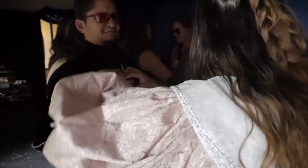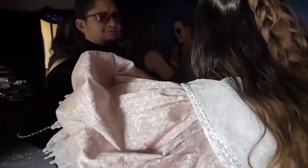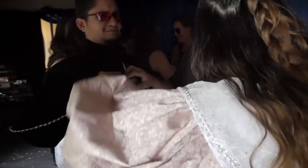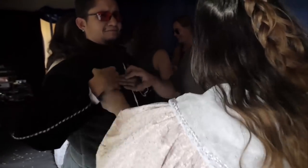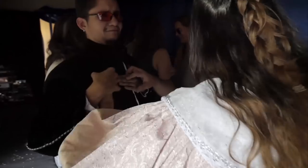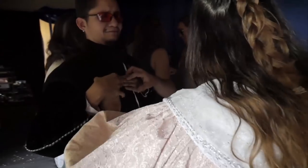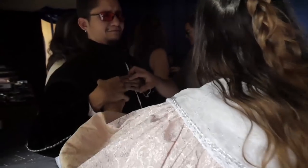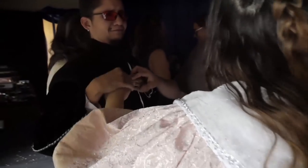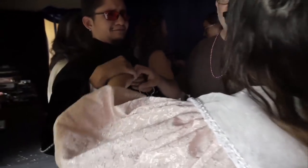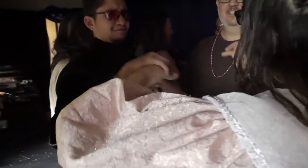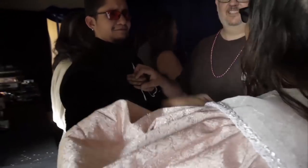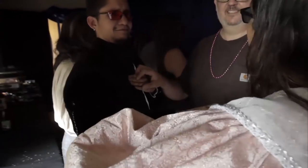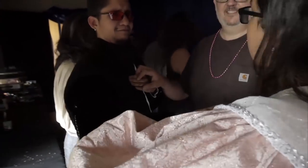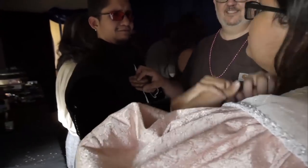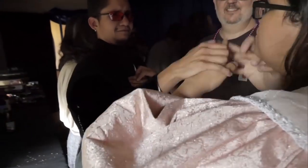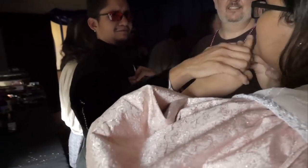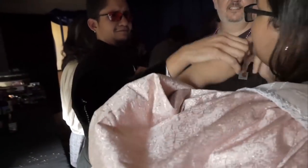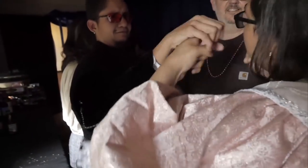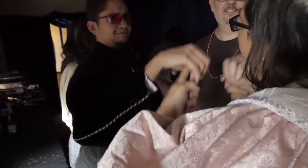palm is holy palmer's kiss.